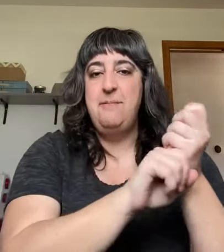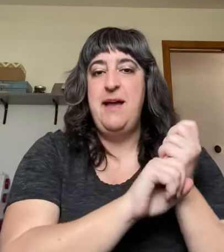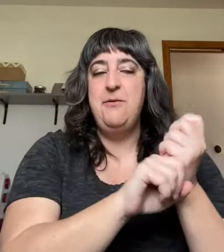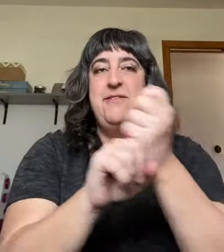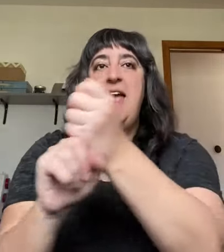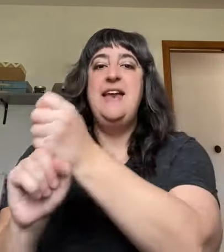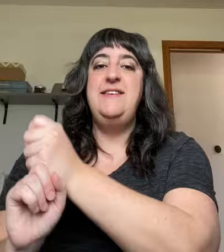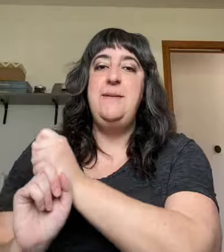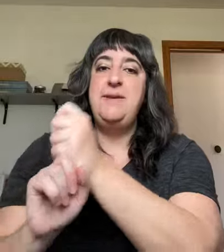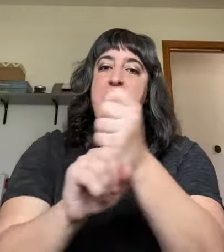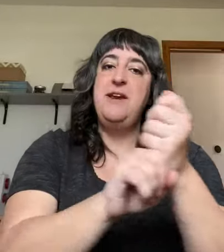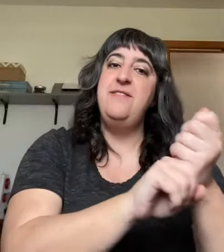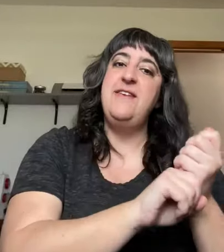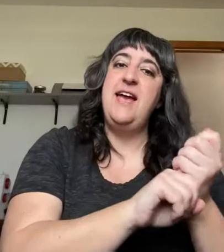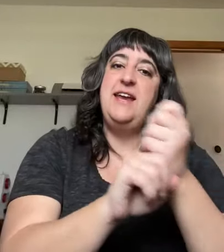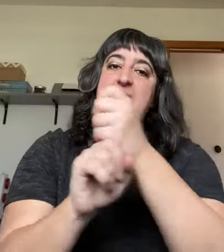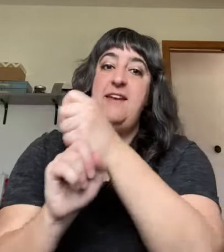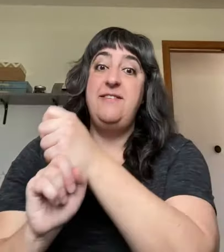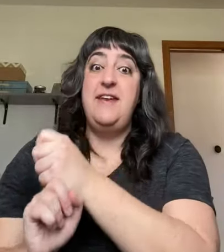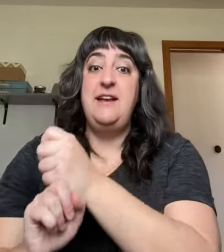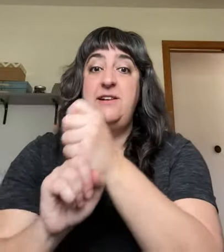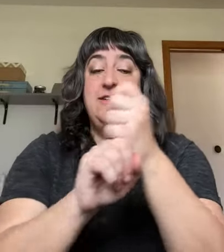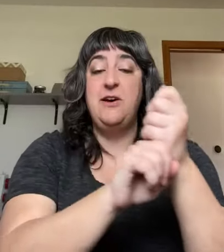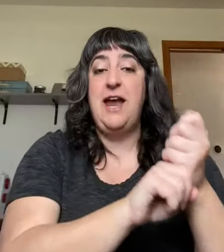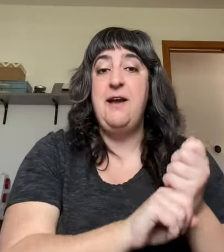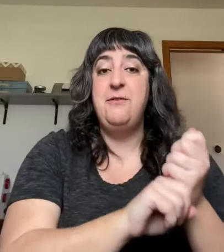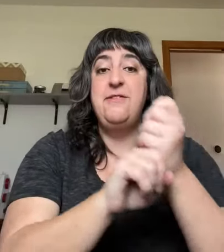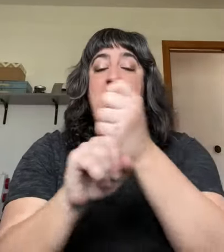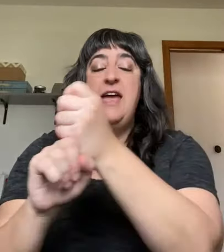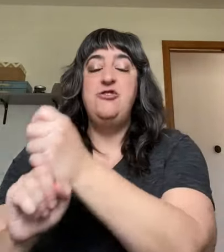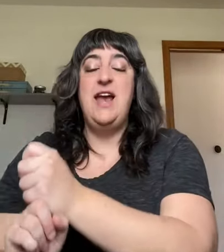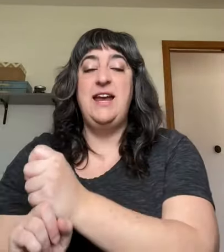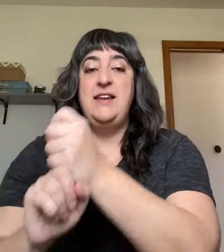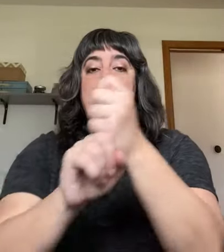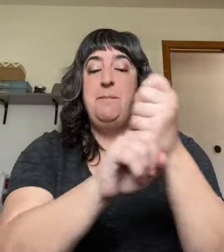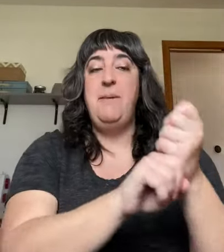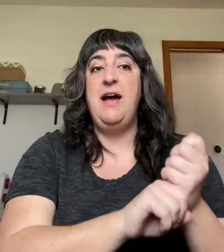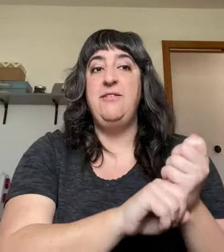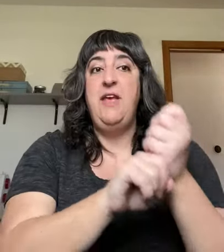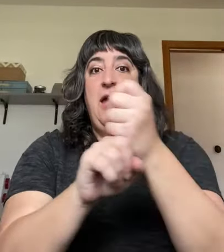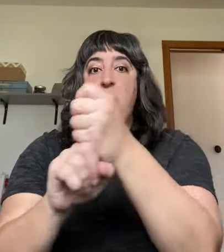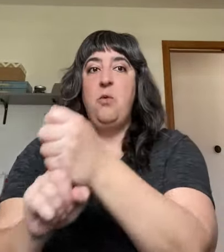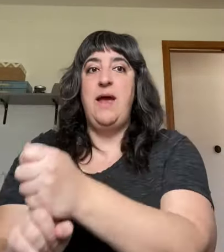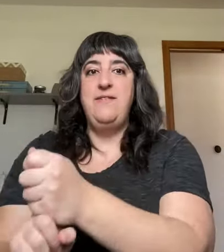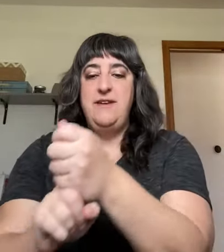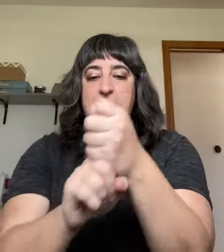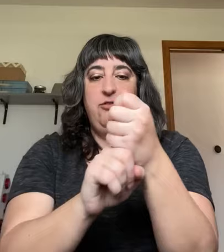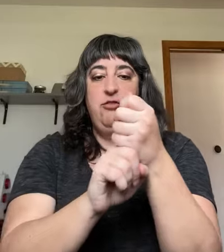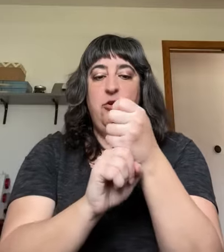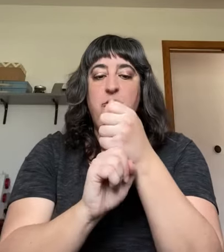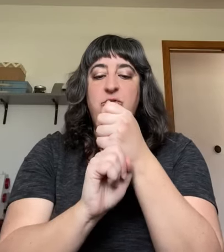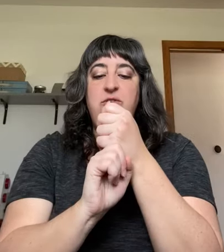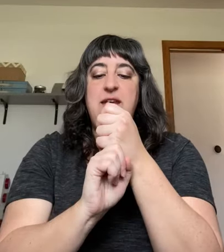mouse, deep down inside his little dark house. Jack in the box, resting so still.